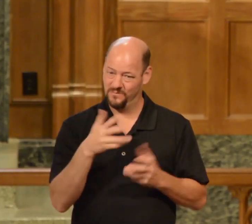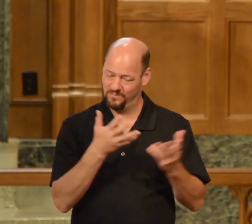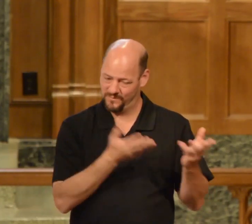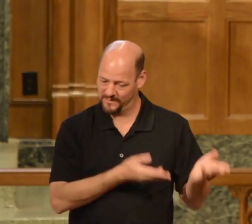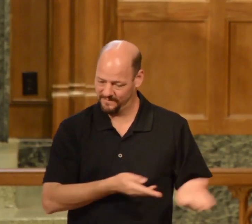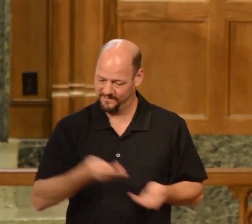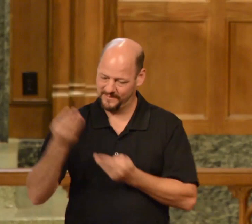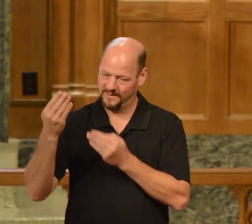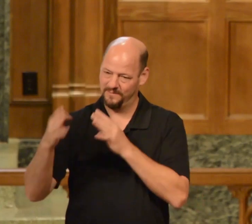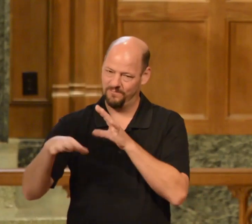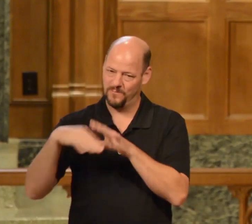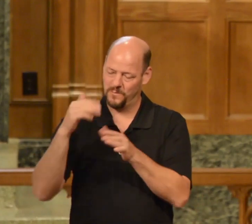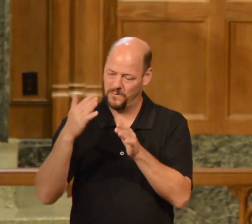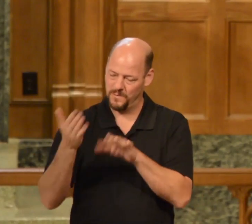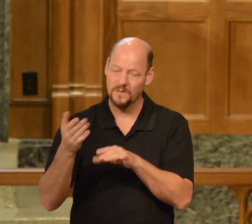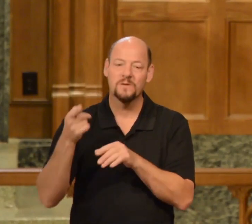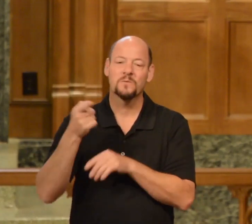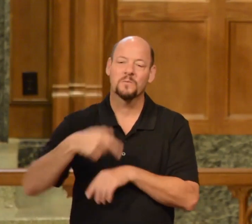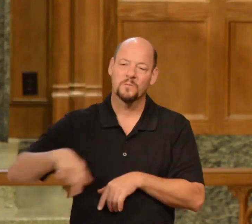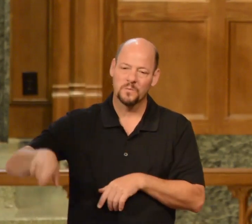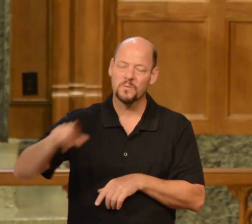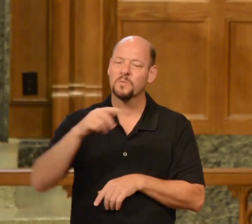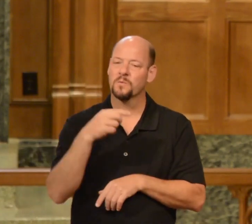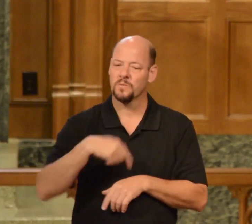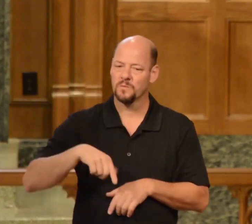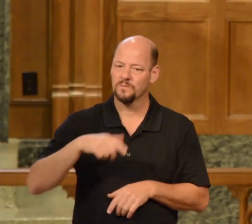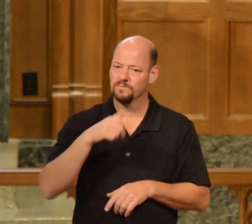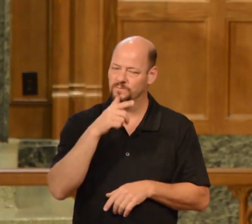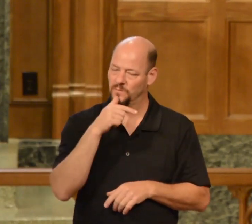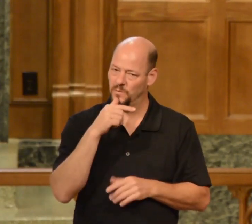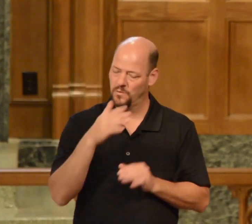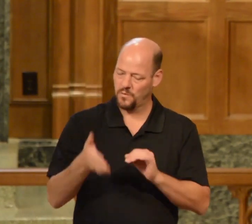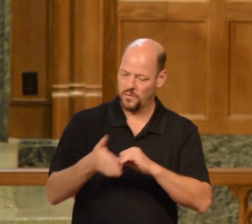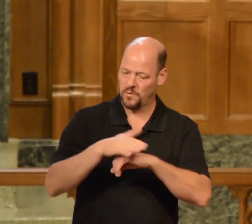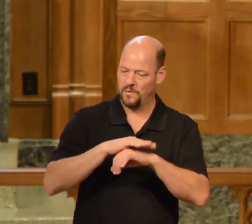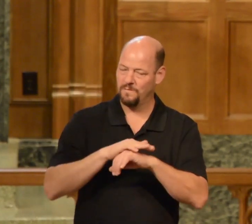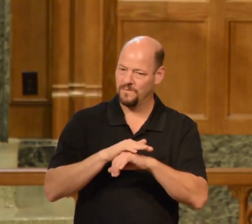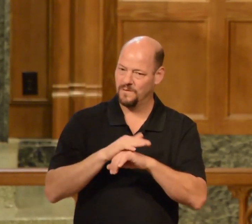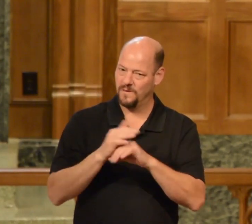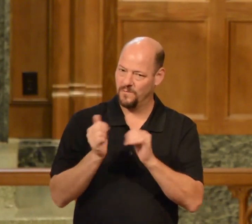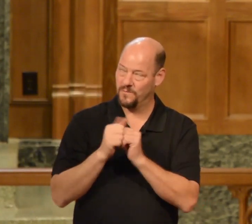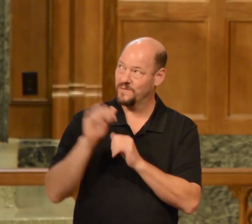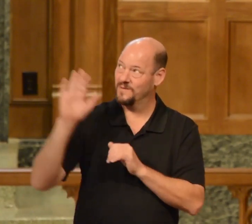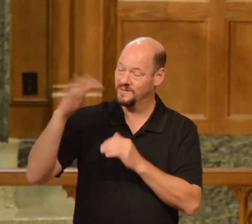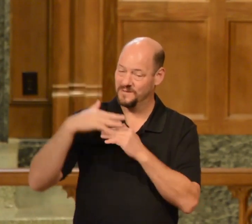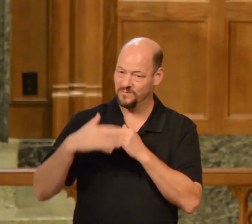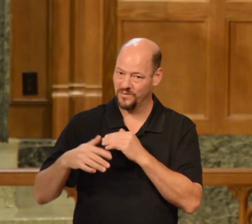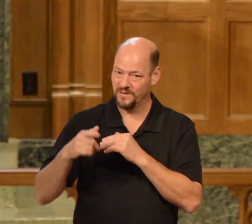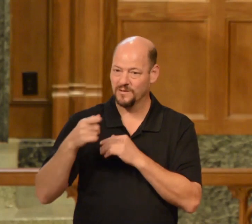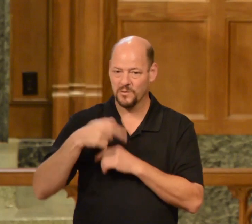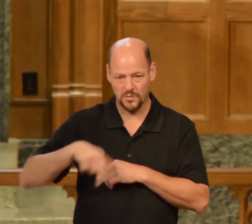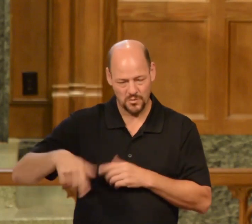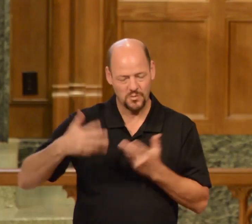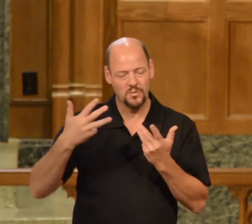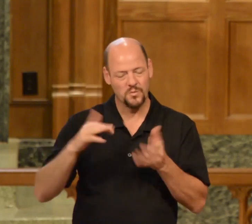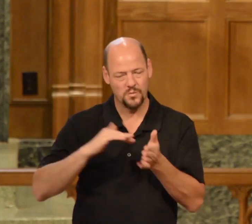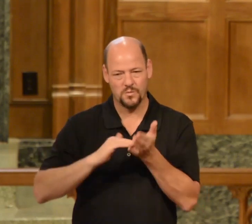you are the ones who are covered by his blood you are the forgiven